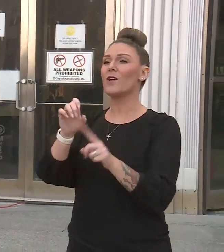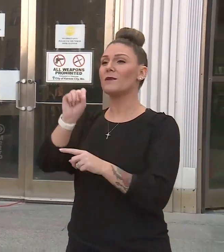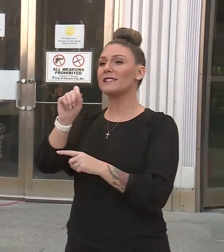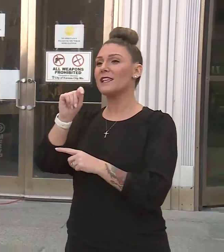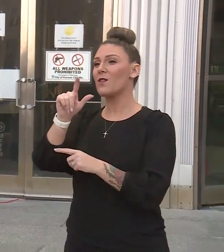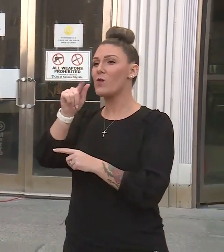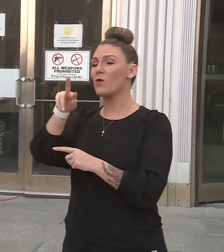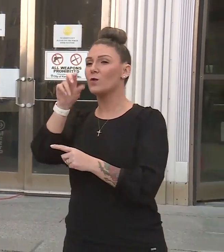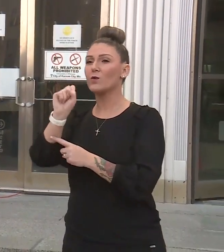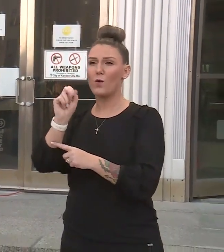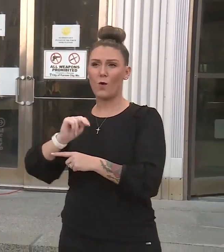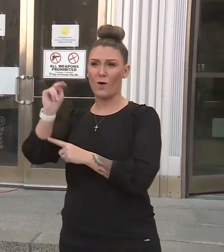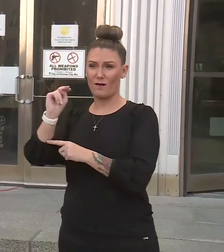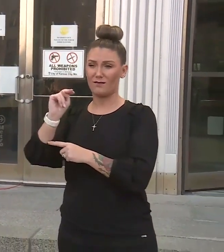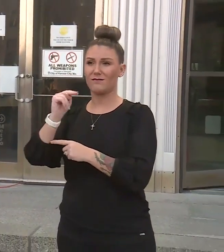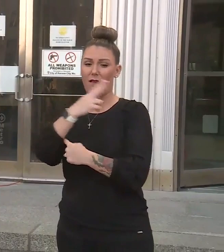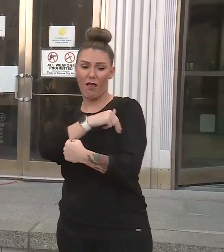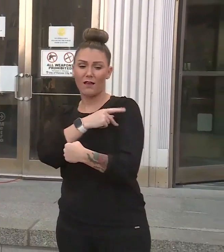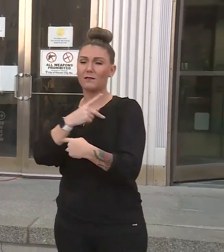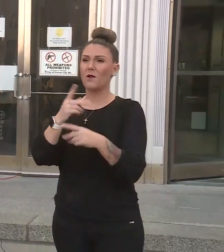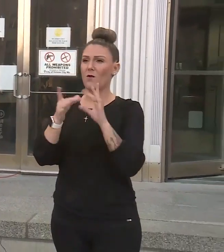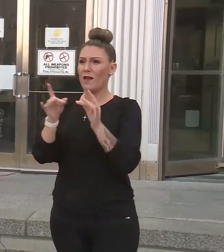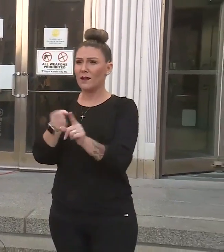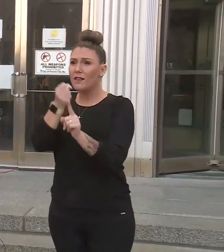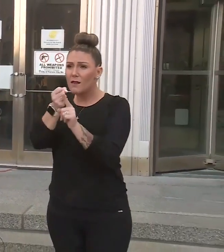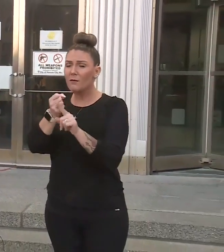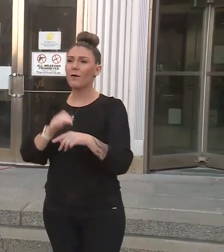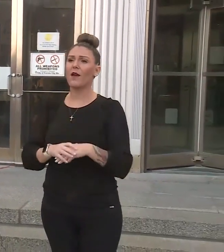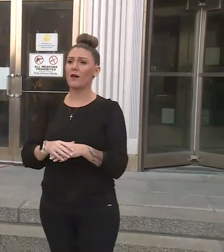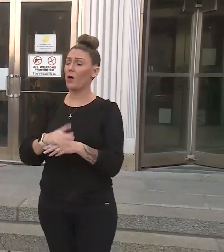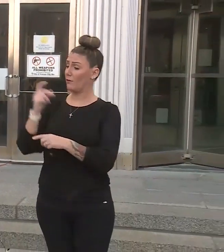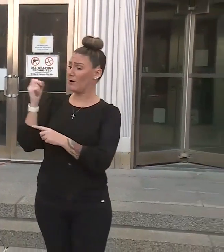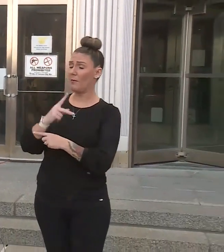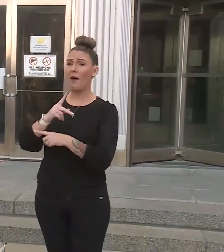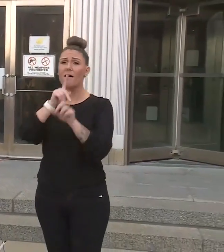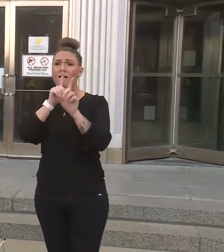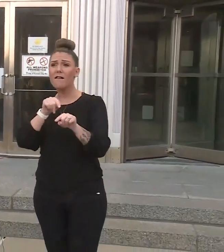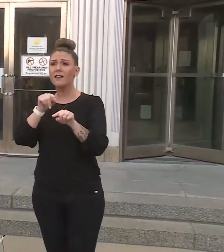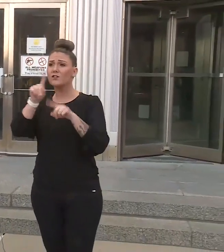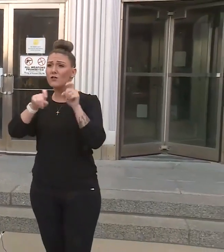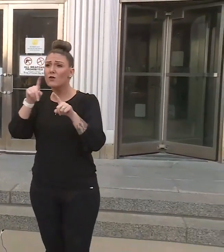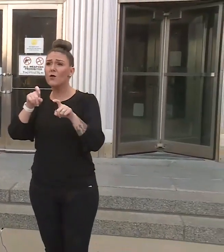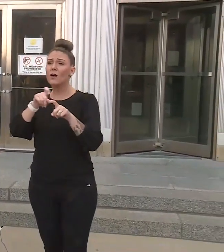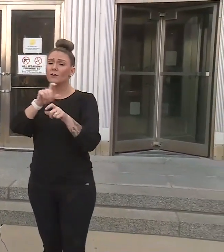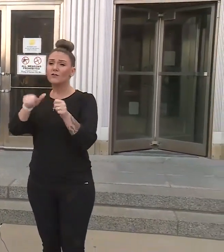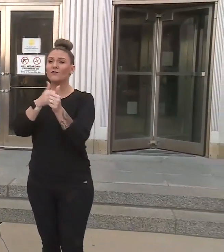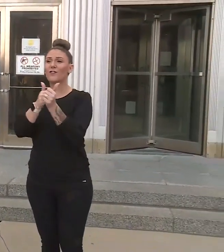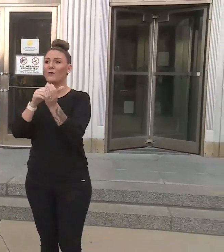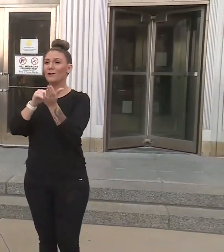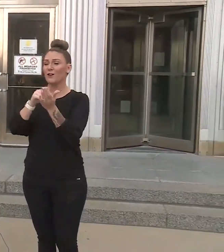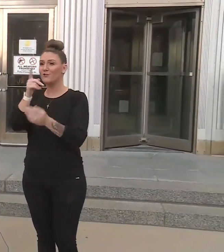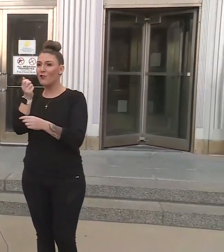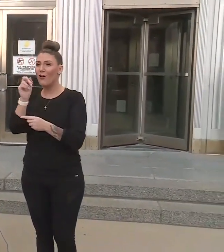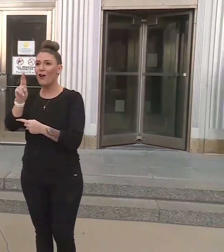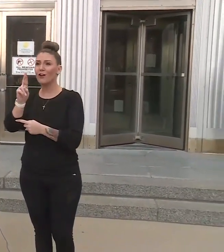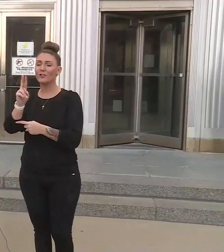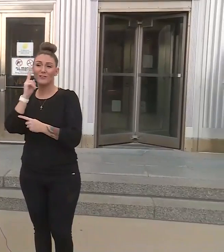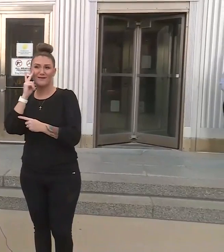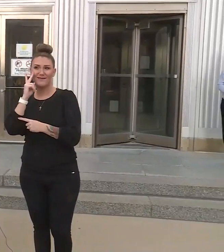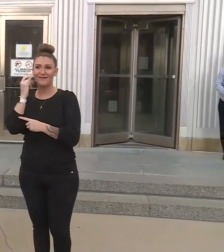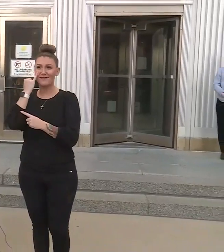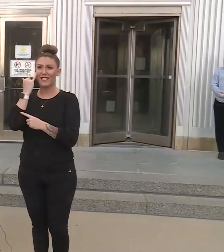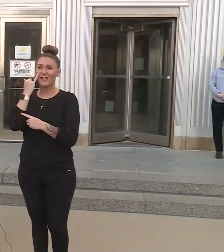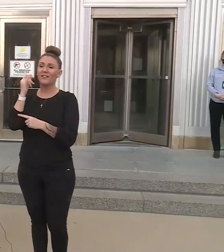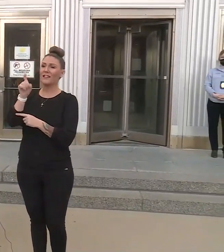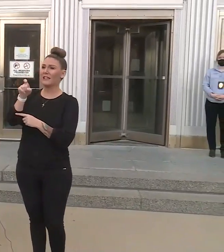Hospital to talk about the impact. I'll come back and answer questions, followed by Dr. Archer answering questions, and then we'll see if we still